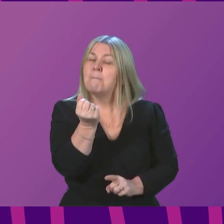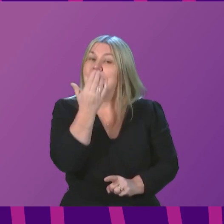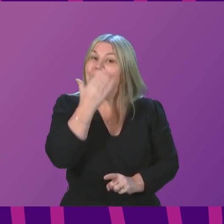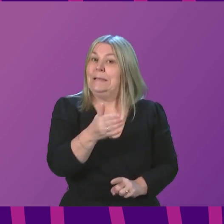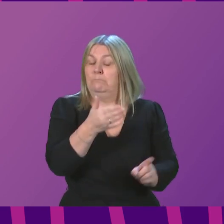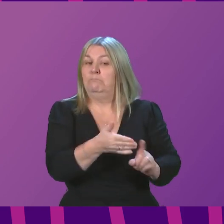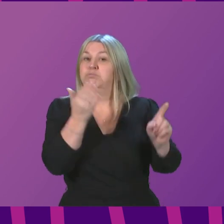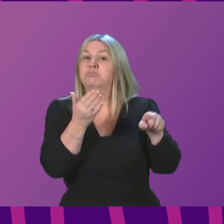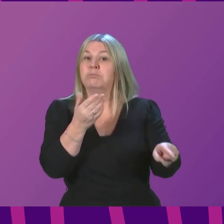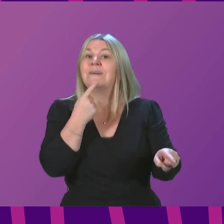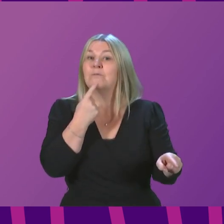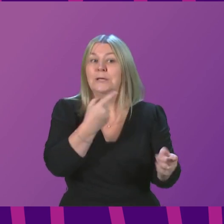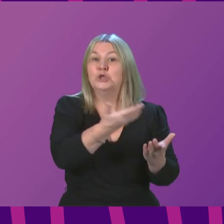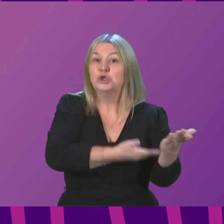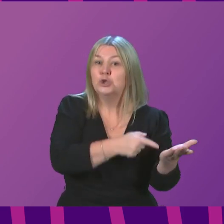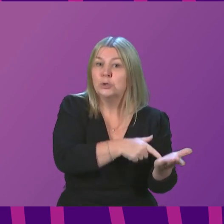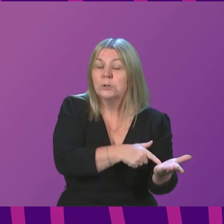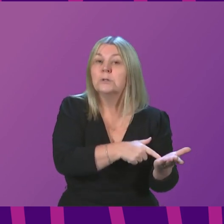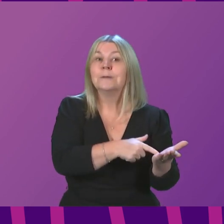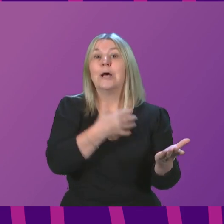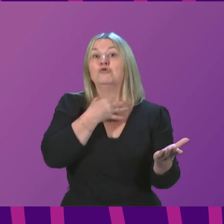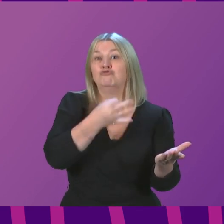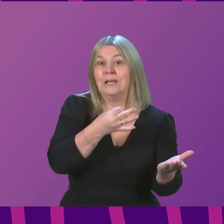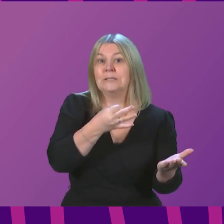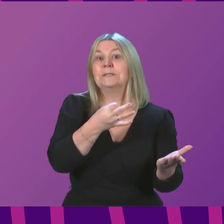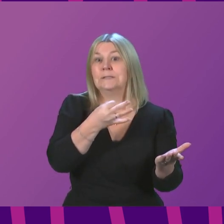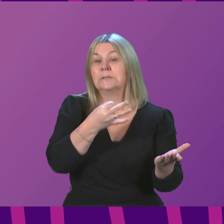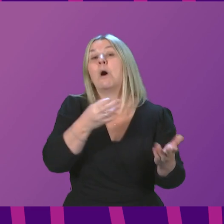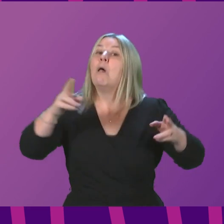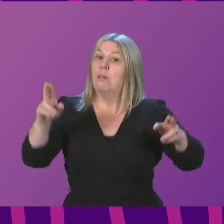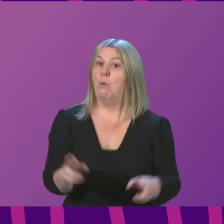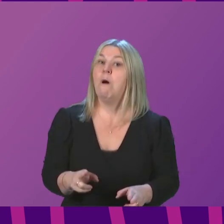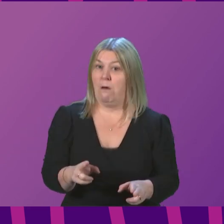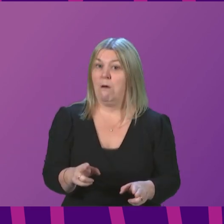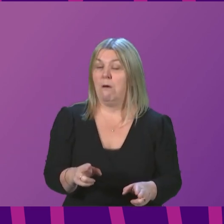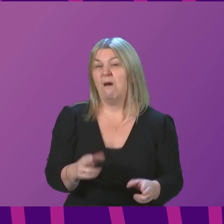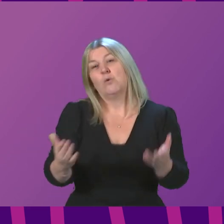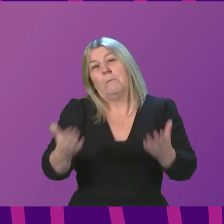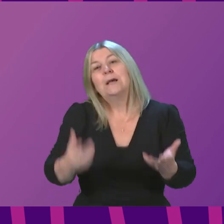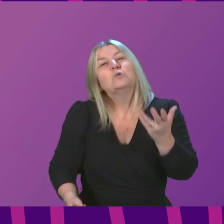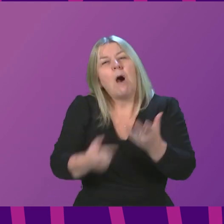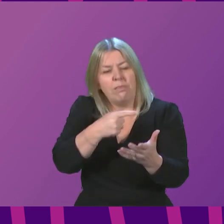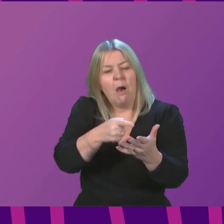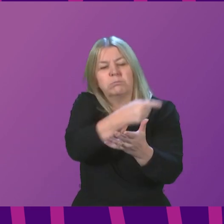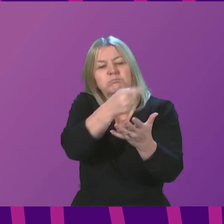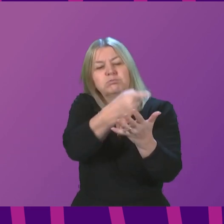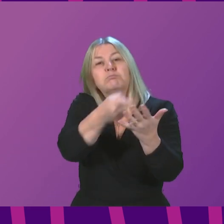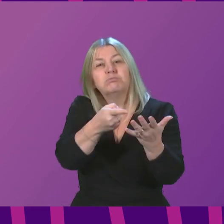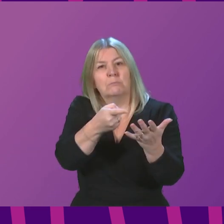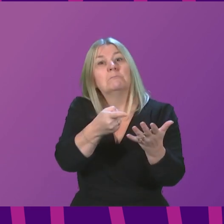risk of hospitalisation from Omicron is lower, possibly significantly lower than for other strains of the virus.